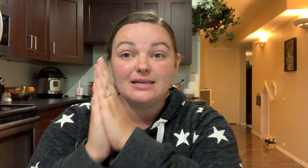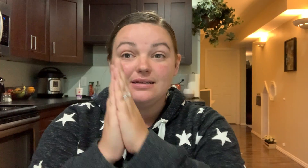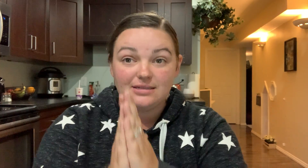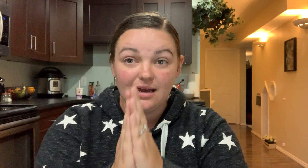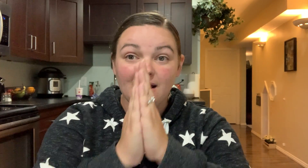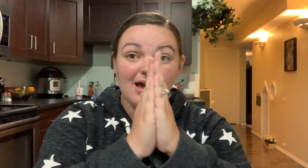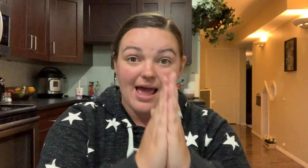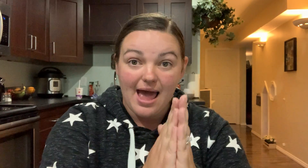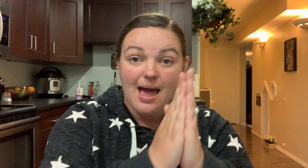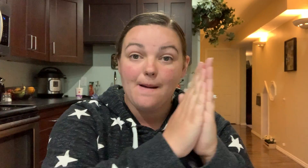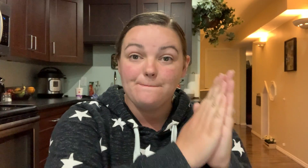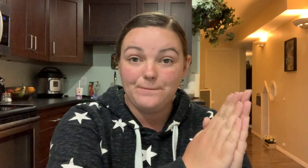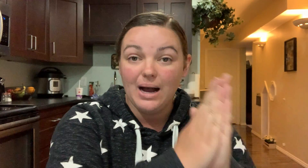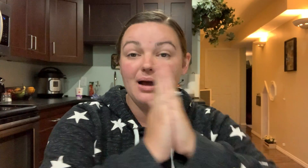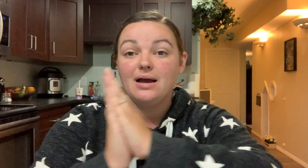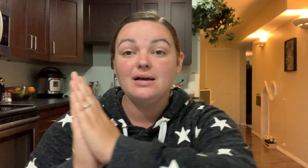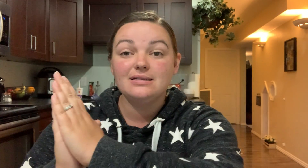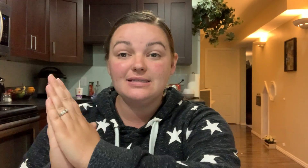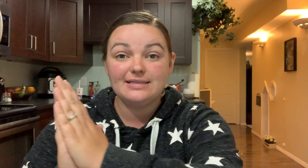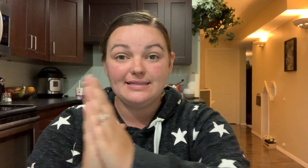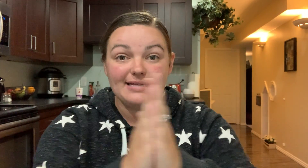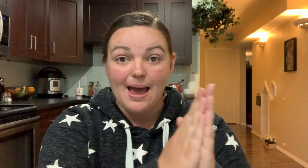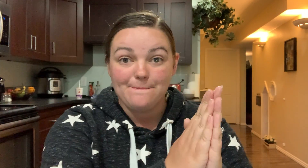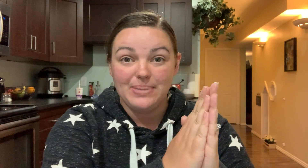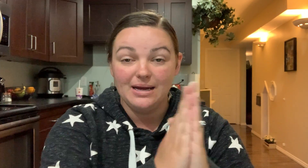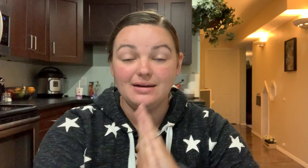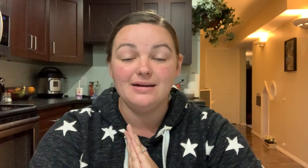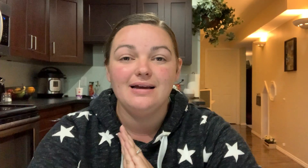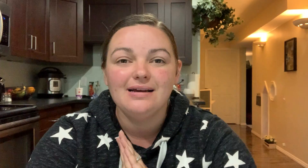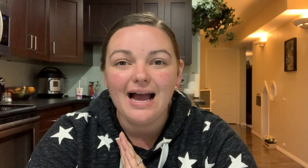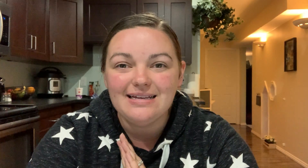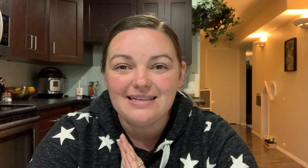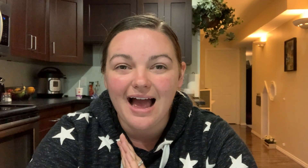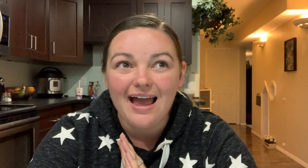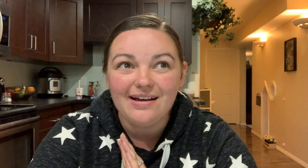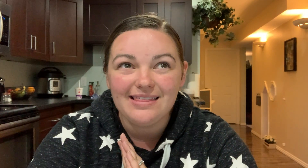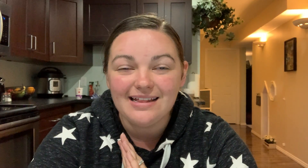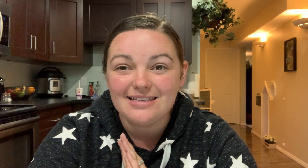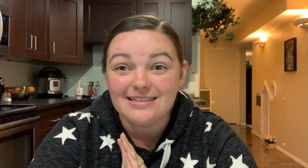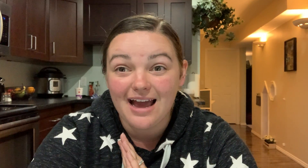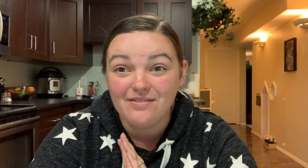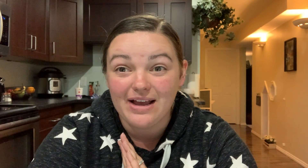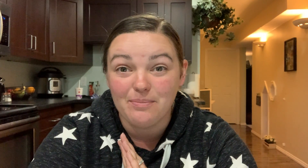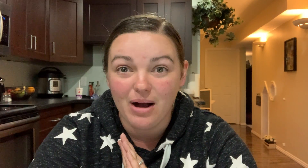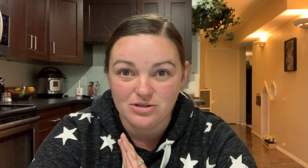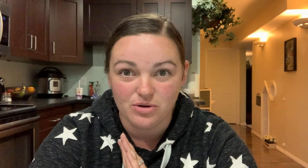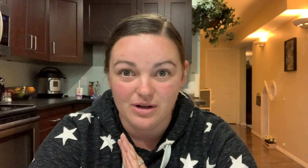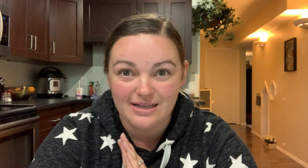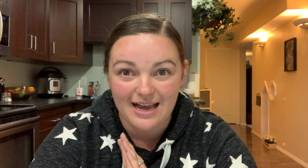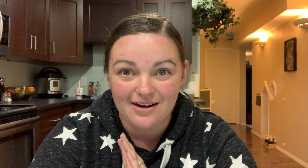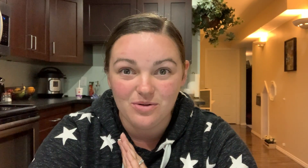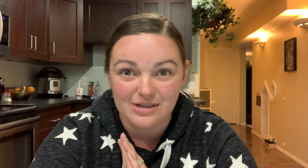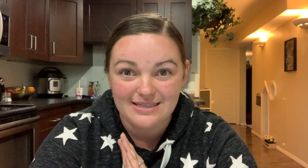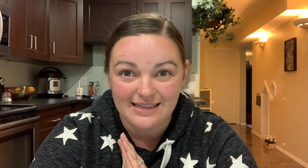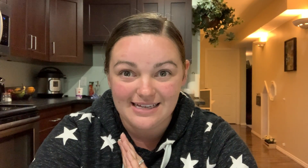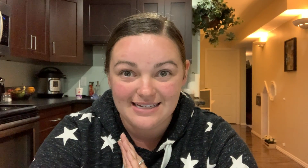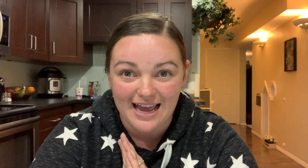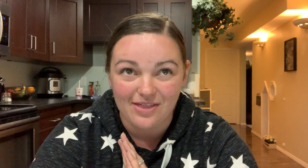step guys I think this is kind of like a puzzle it's kind of cool to stick these together